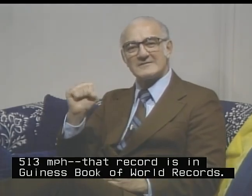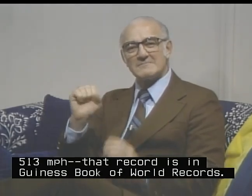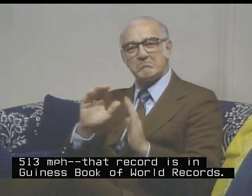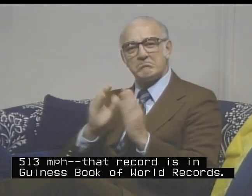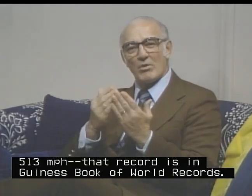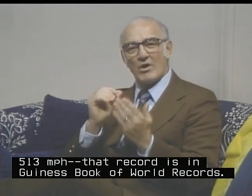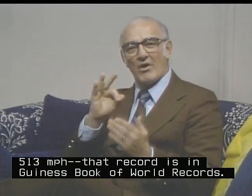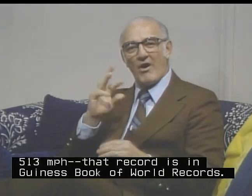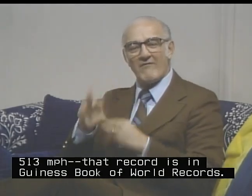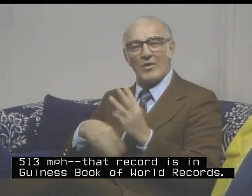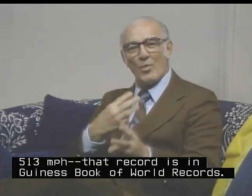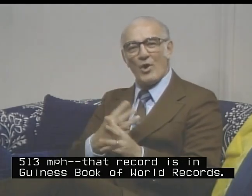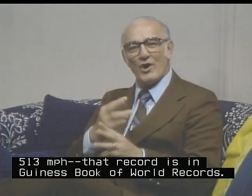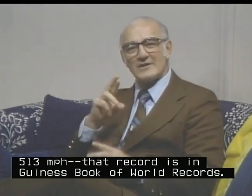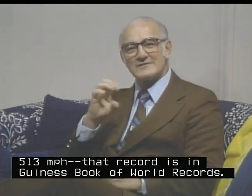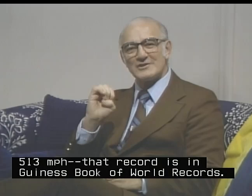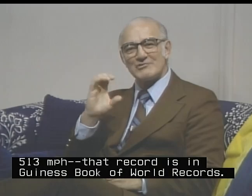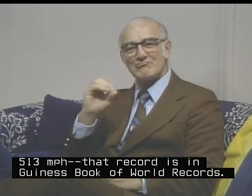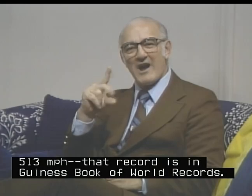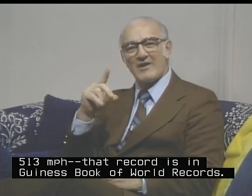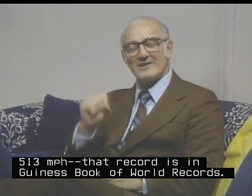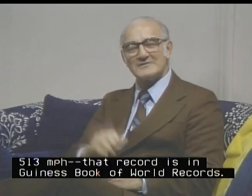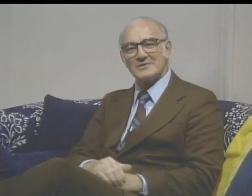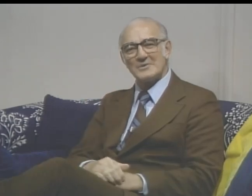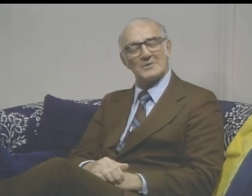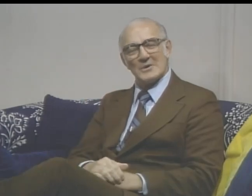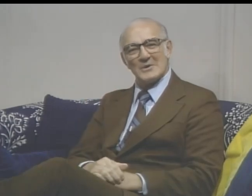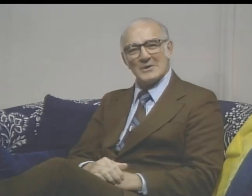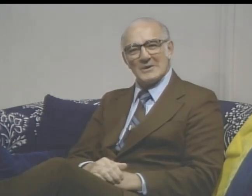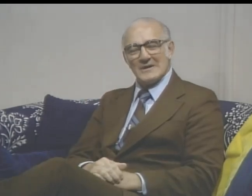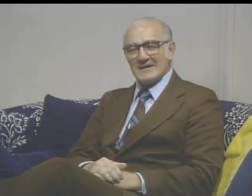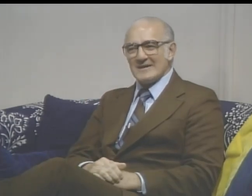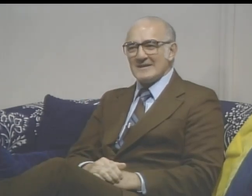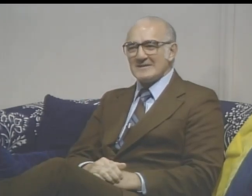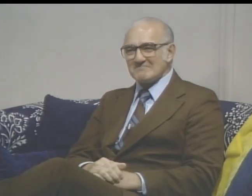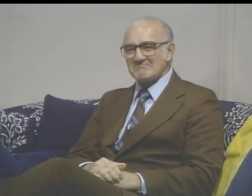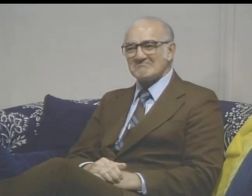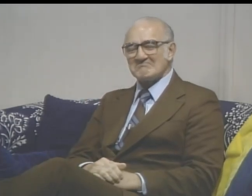Book of World Records. 8. 3.